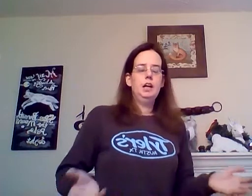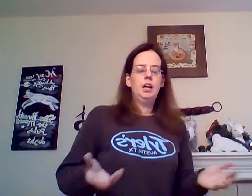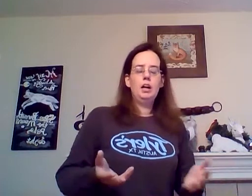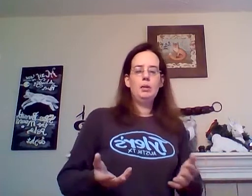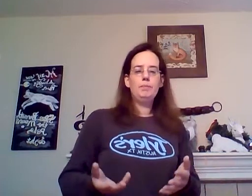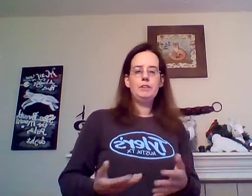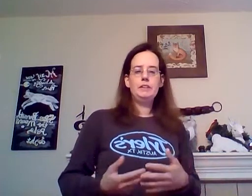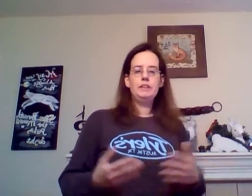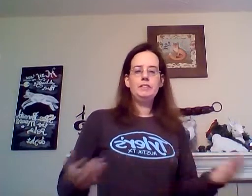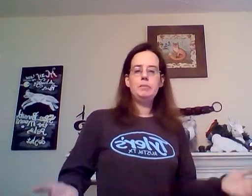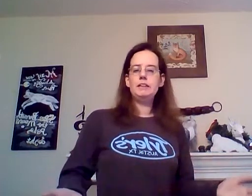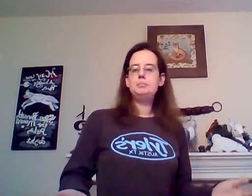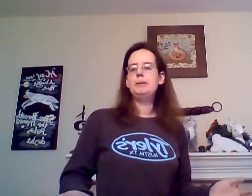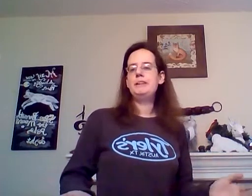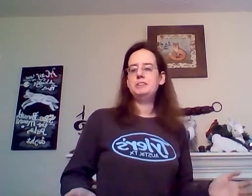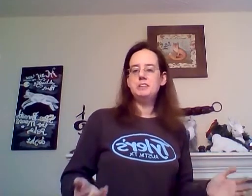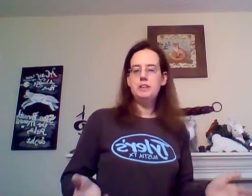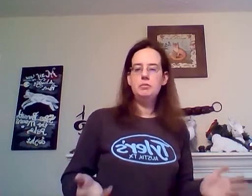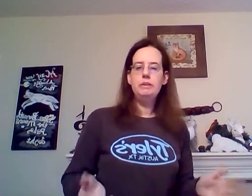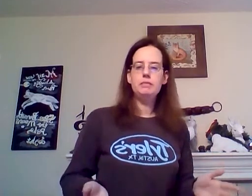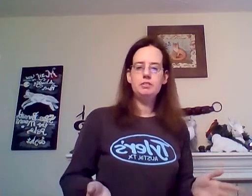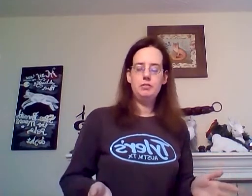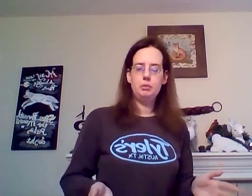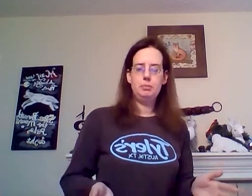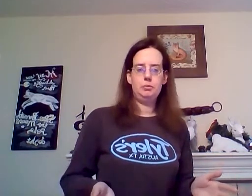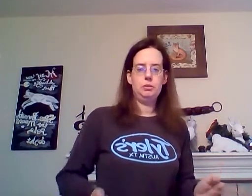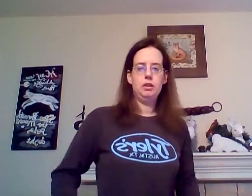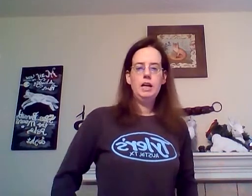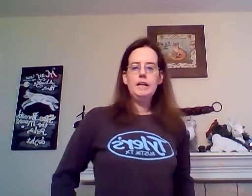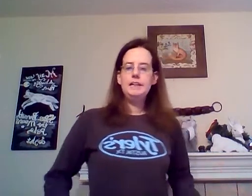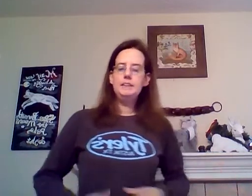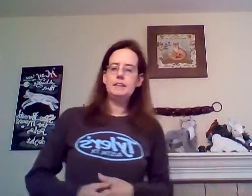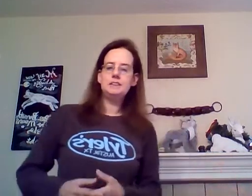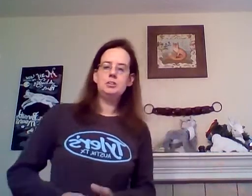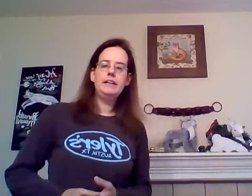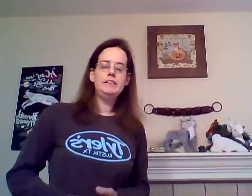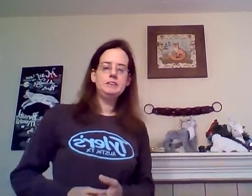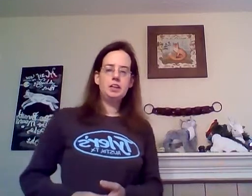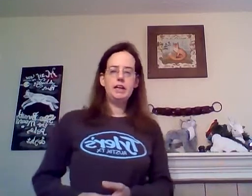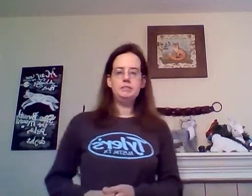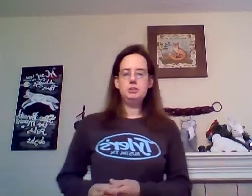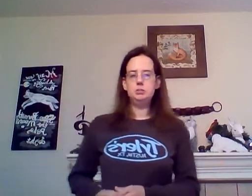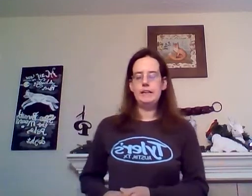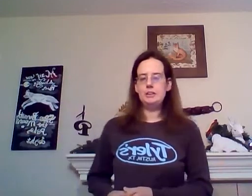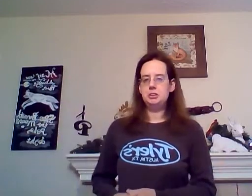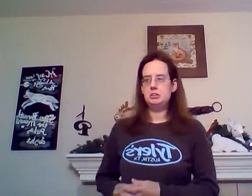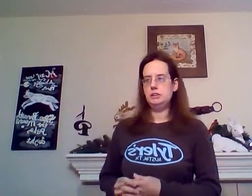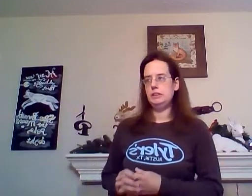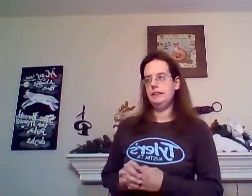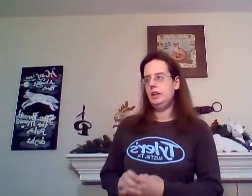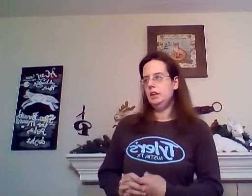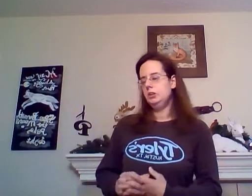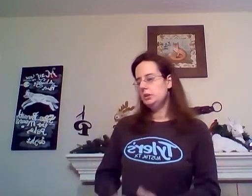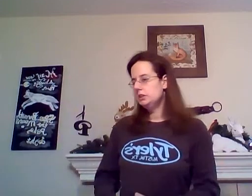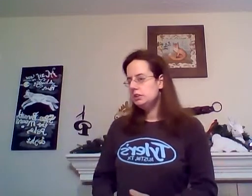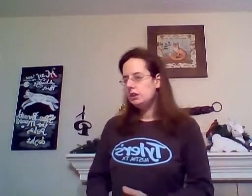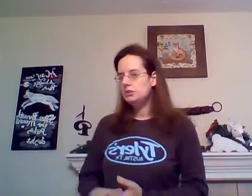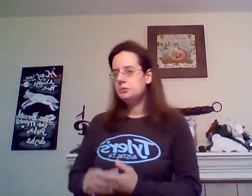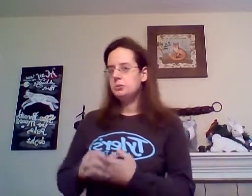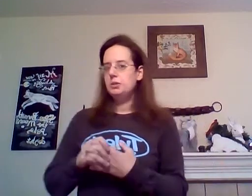um give them an experience that they've never felt before he does donate his time to actually like going to the dollar store